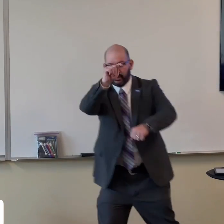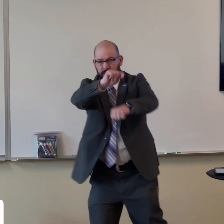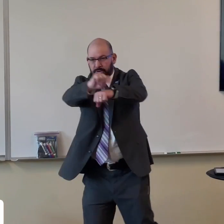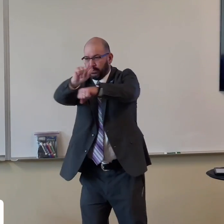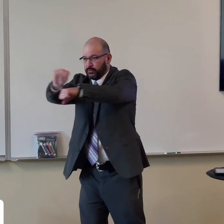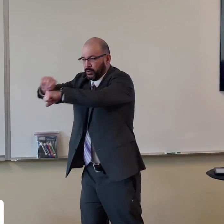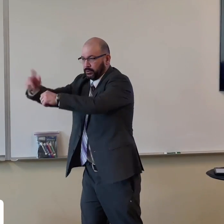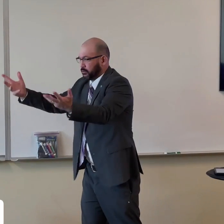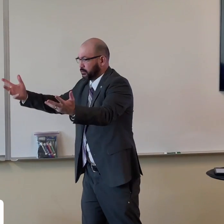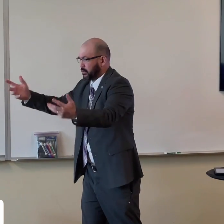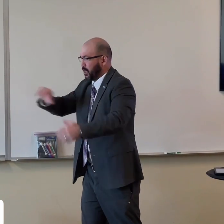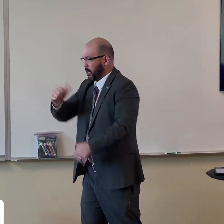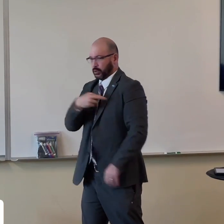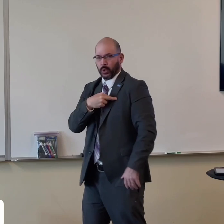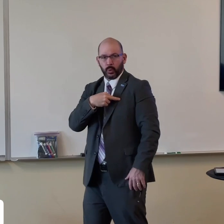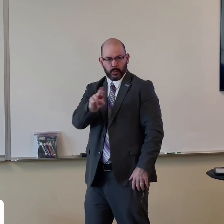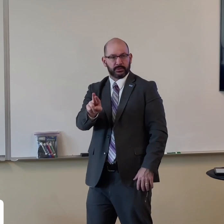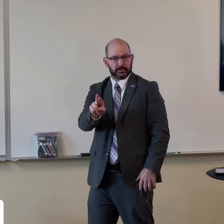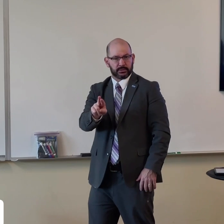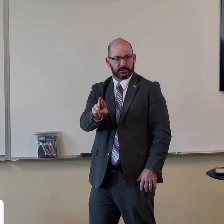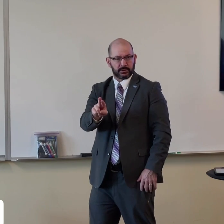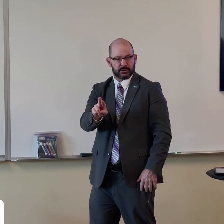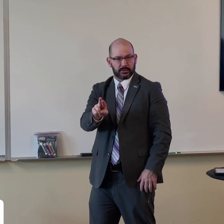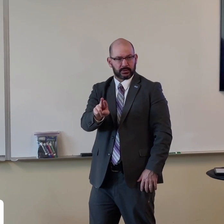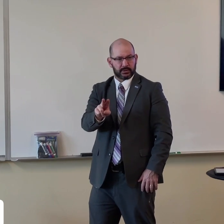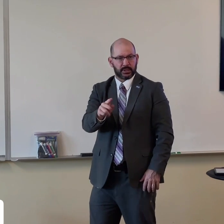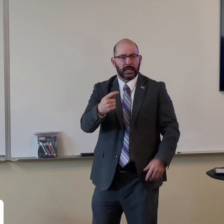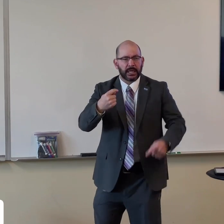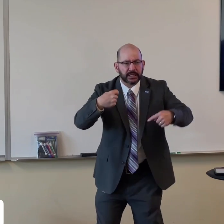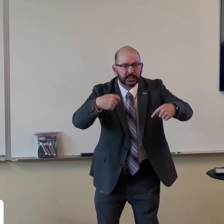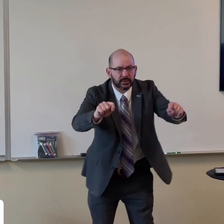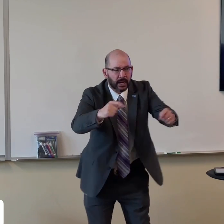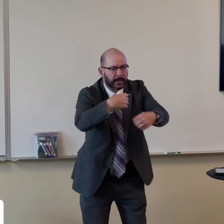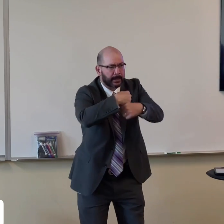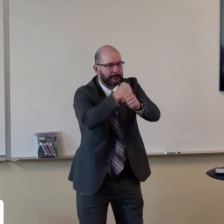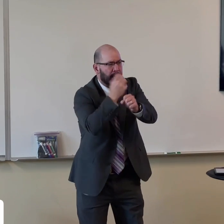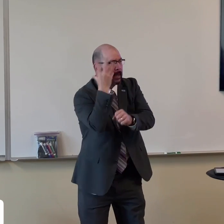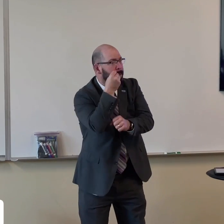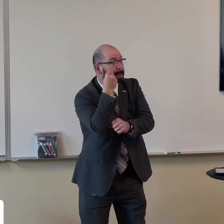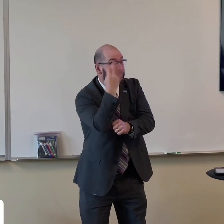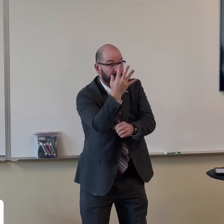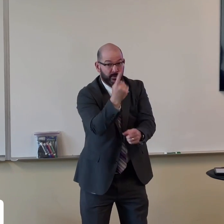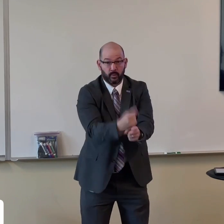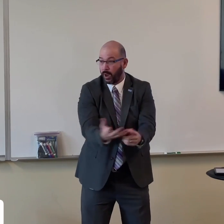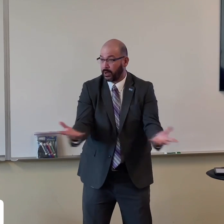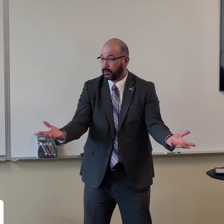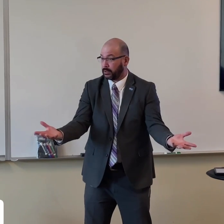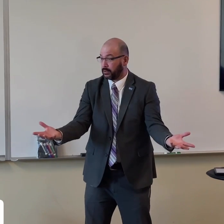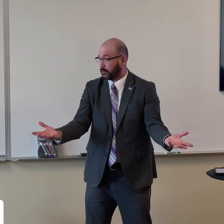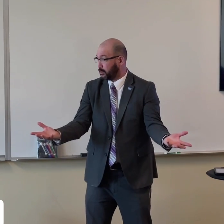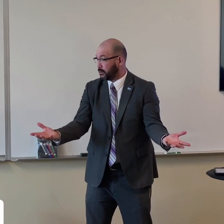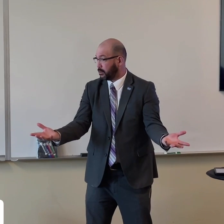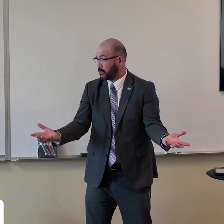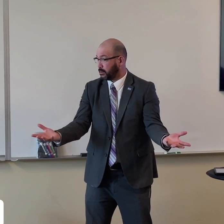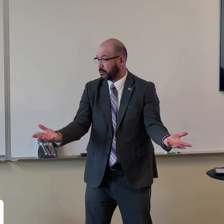think about other temples other religions you know people they try to make them beautiful right